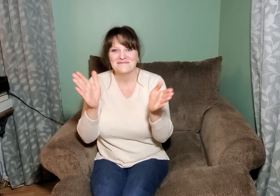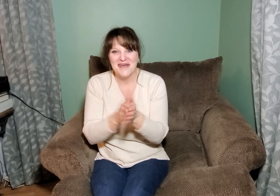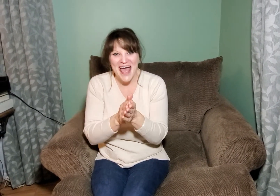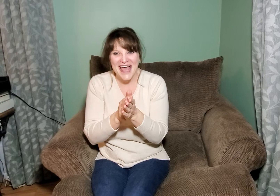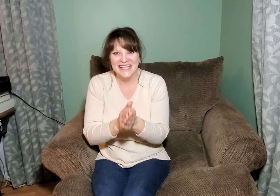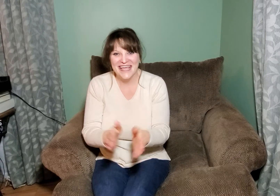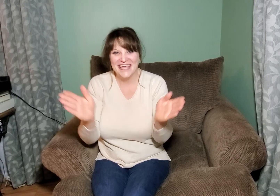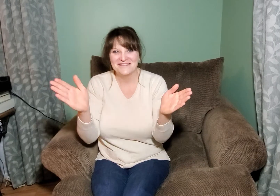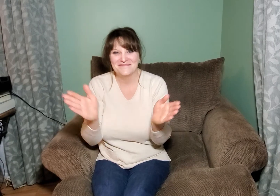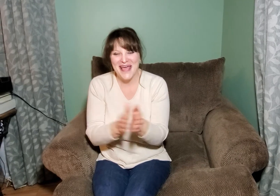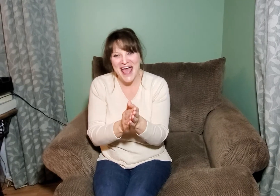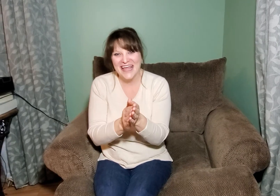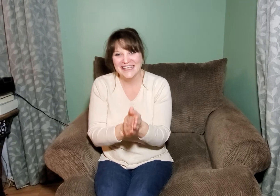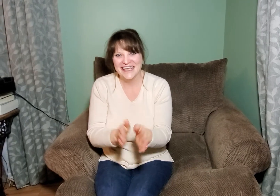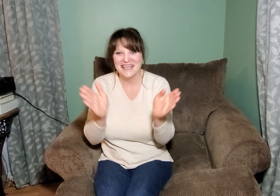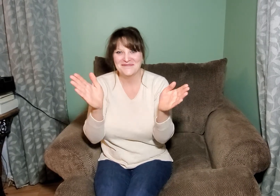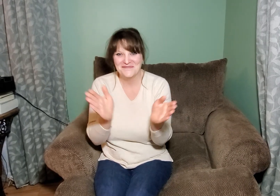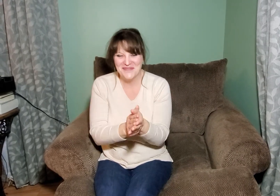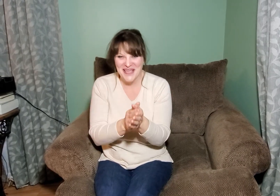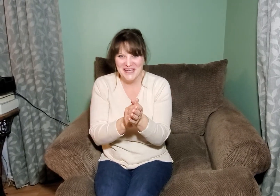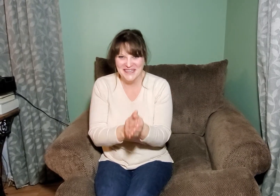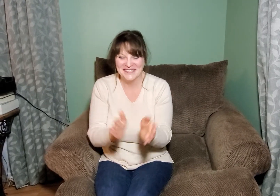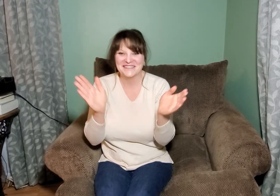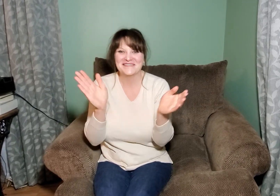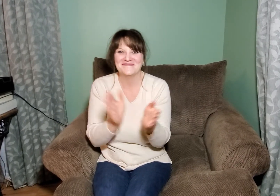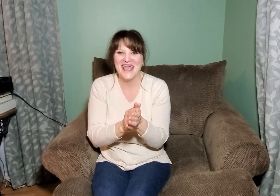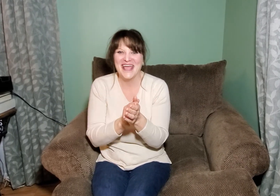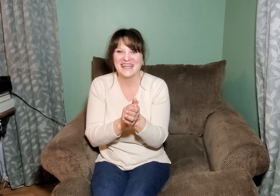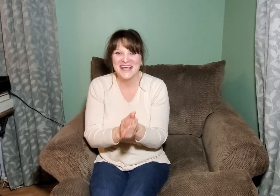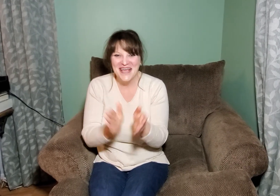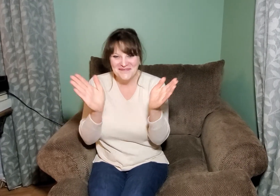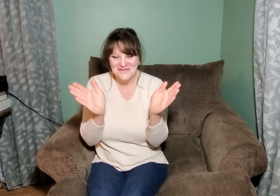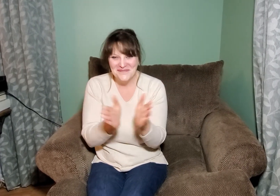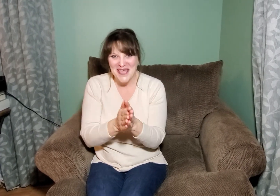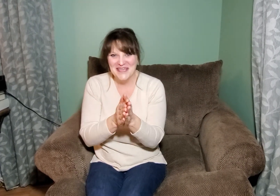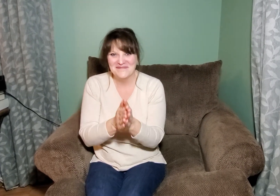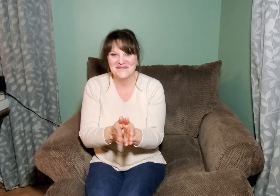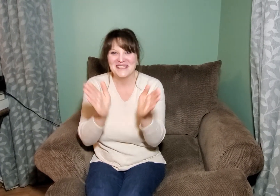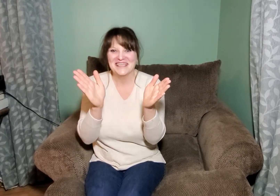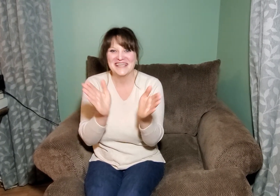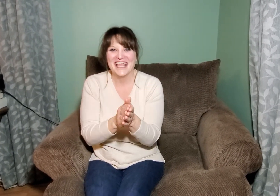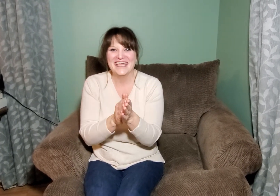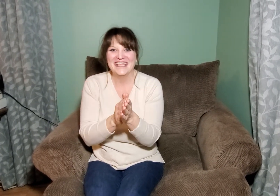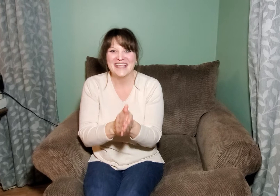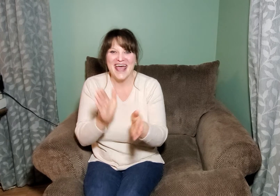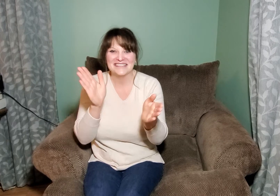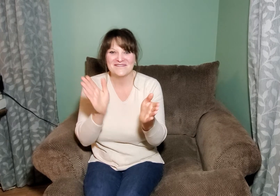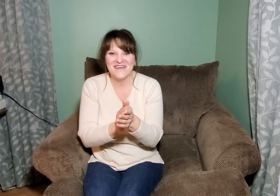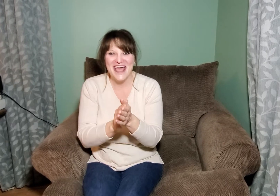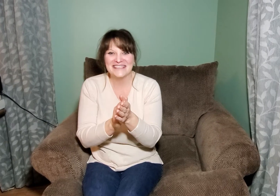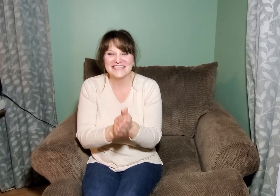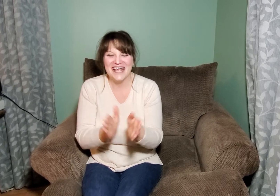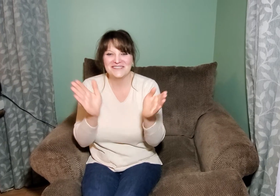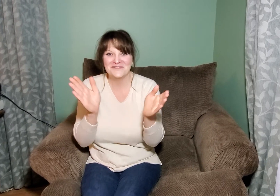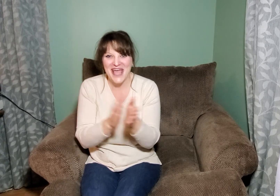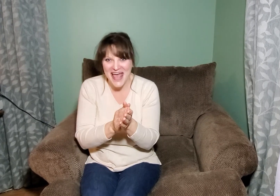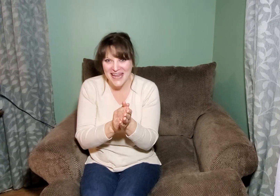Patty cake, patty cake, baker's man. Bake me a cake as fast as you can.